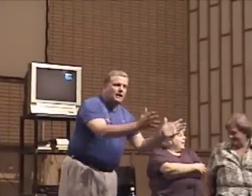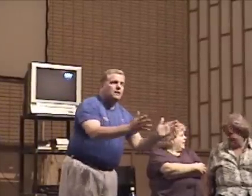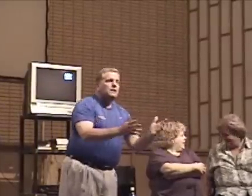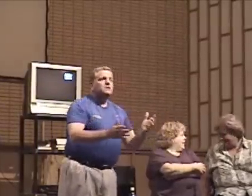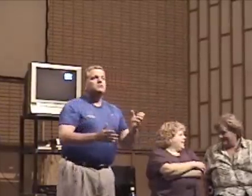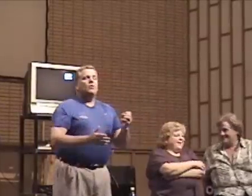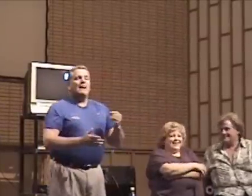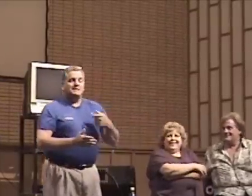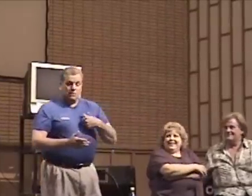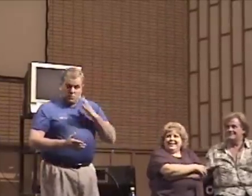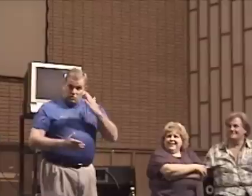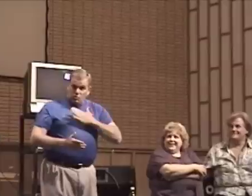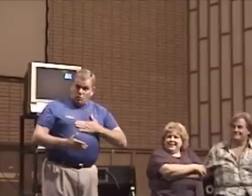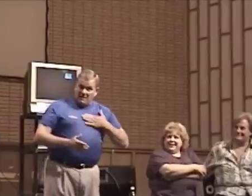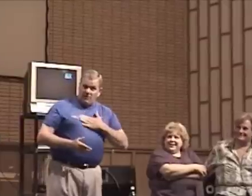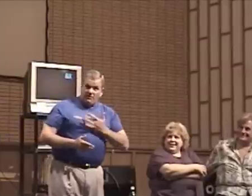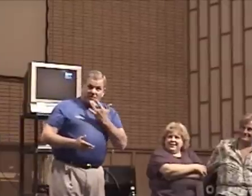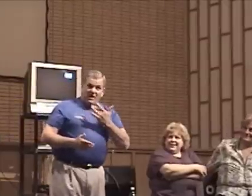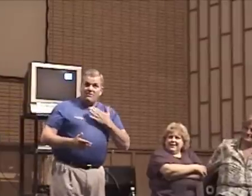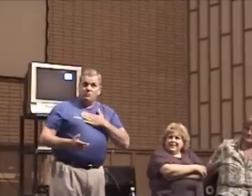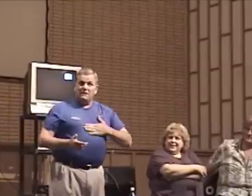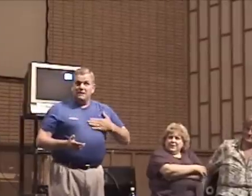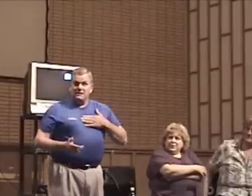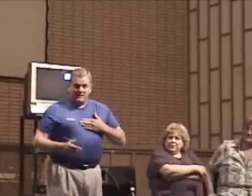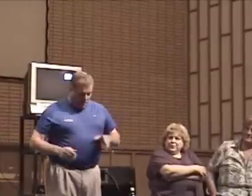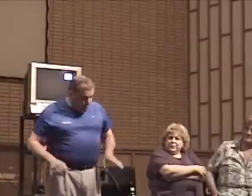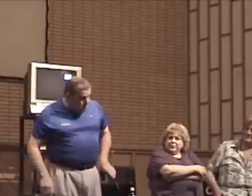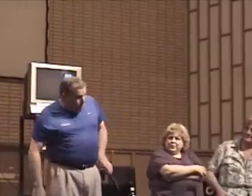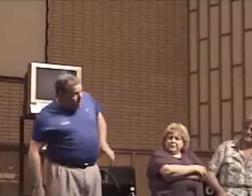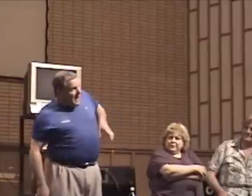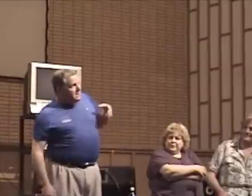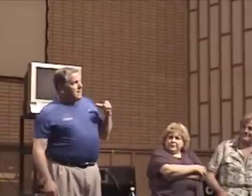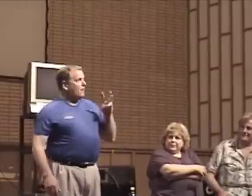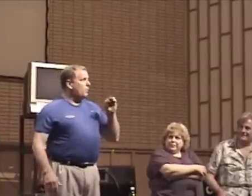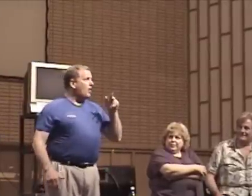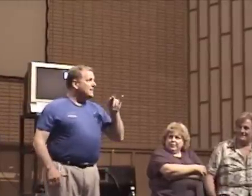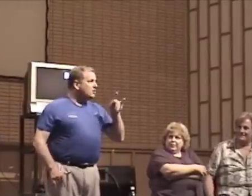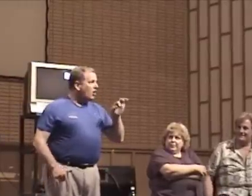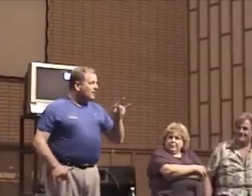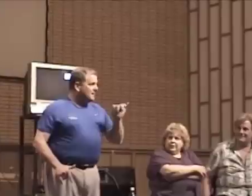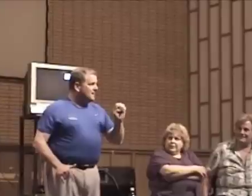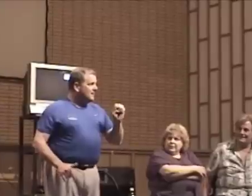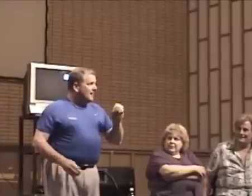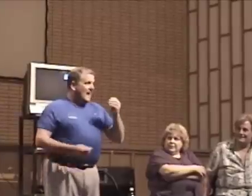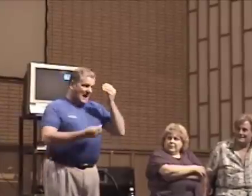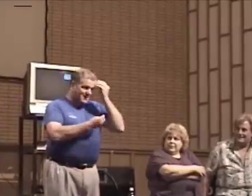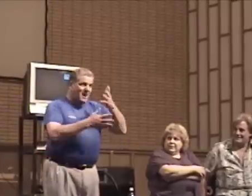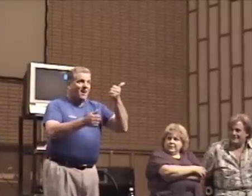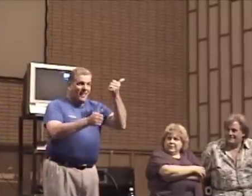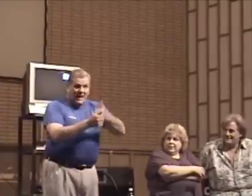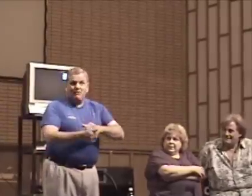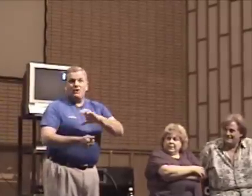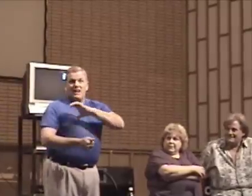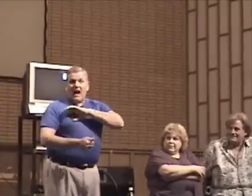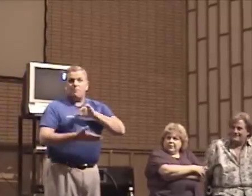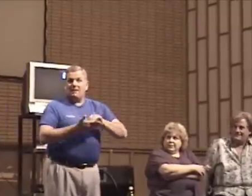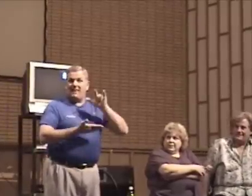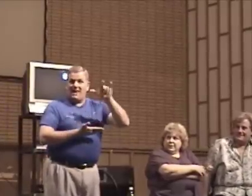And I said, would you do me a stranger, please? I'm going pour out the walkie-talkies. And tell every cat from the